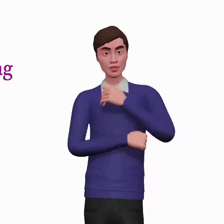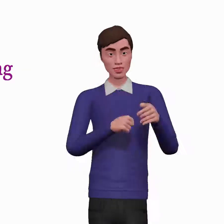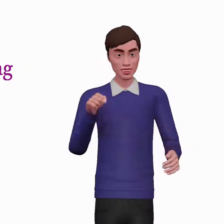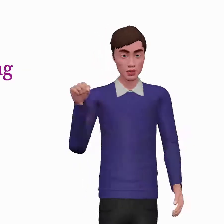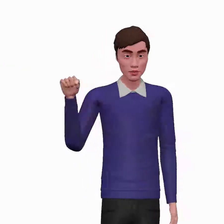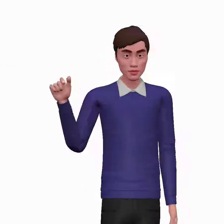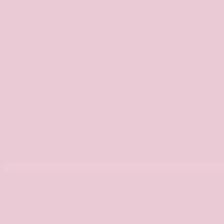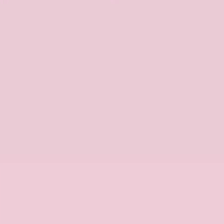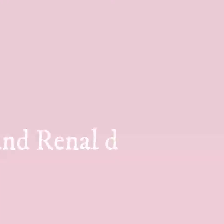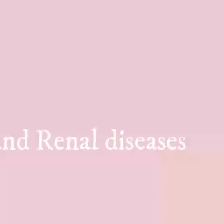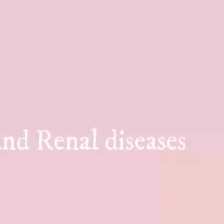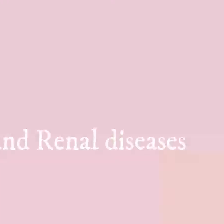smoking.